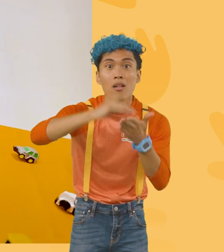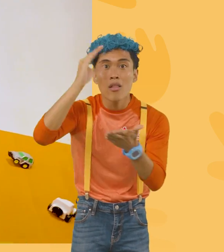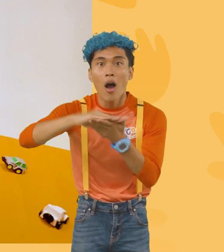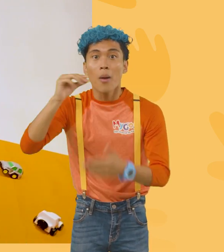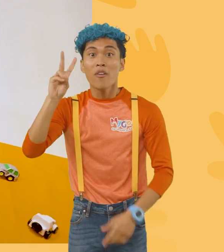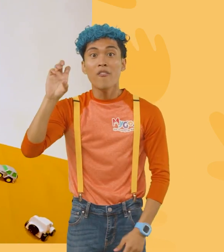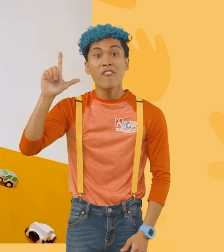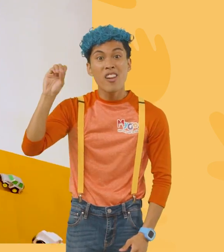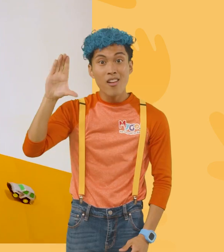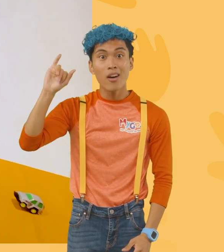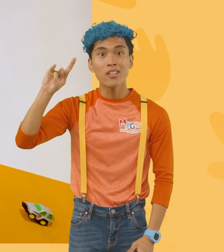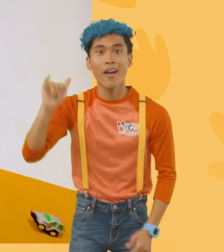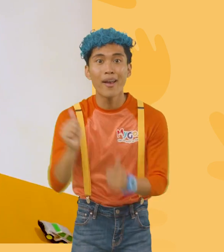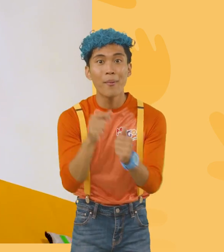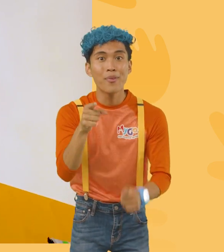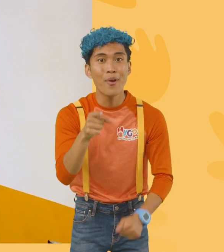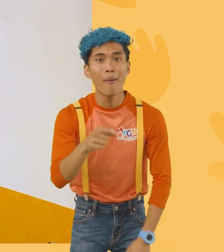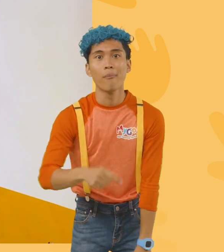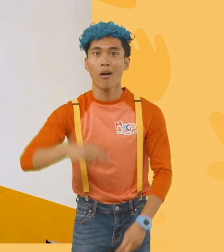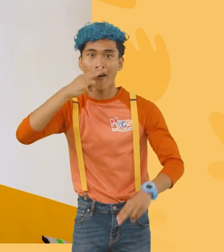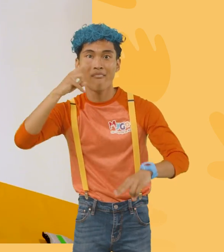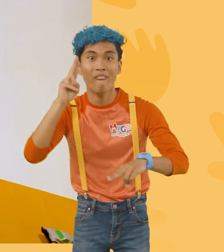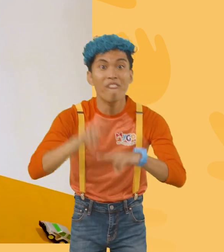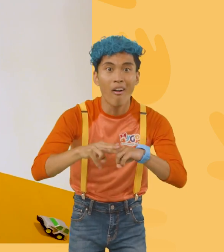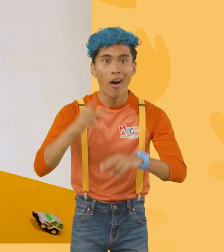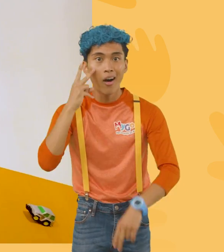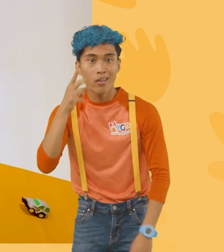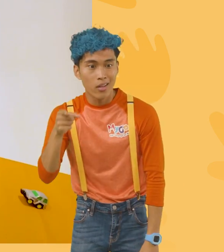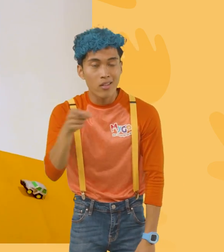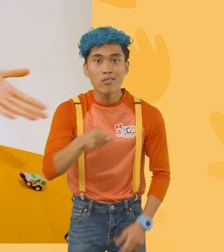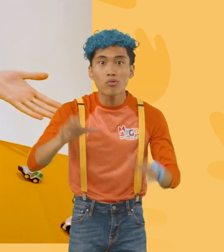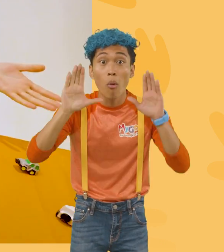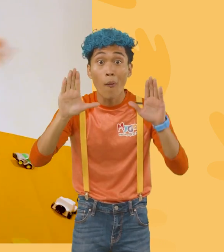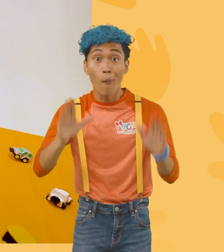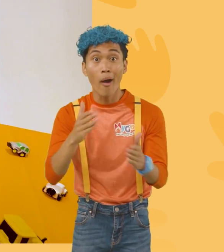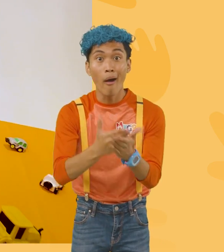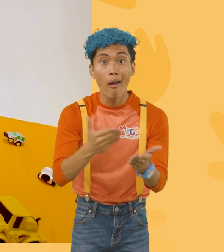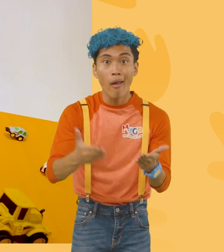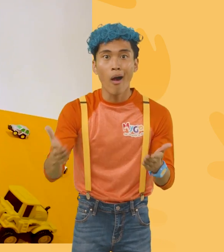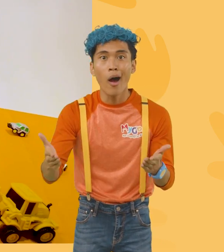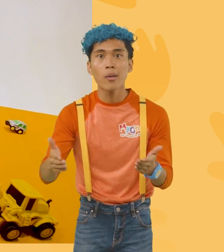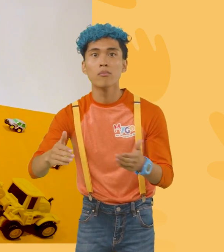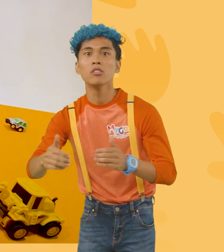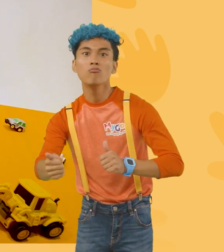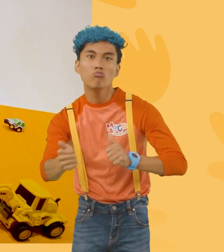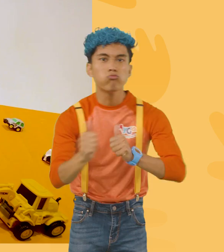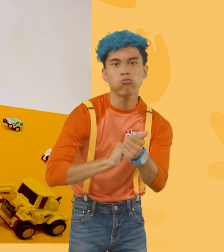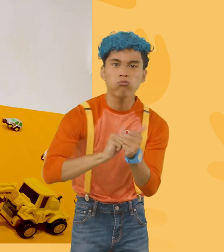about Velocity with you, and it was really fun seeing all these great items compete at the